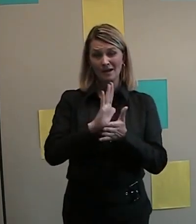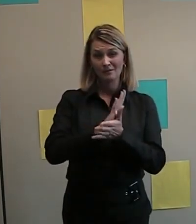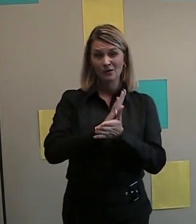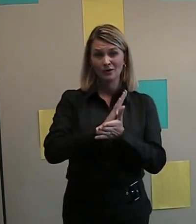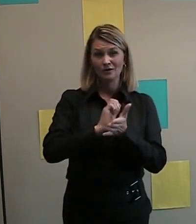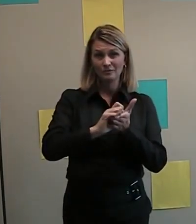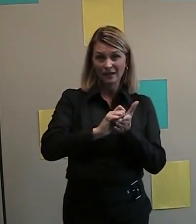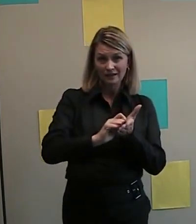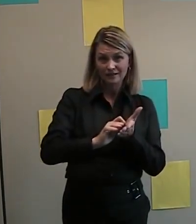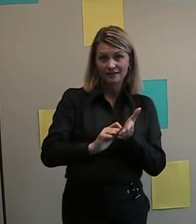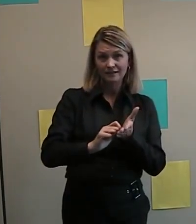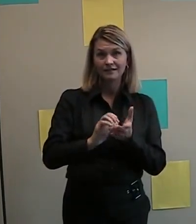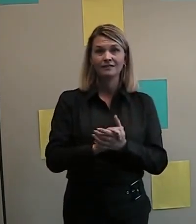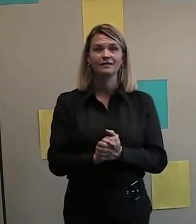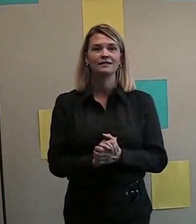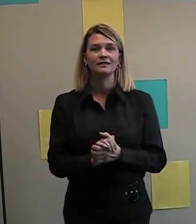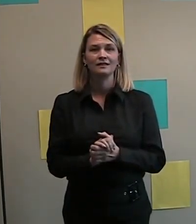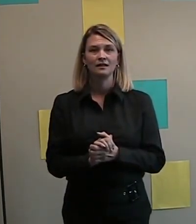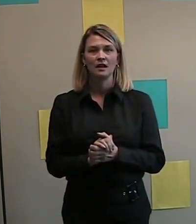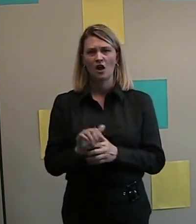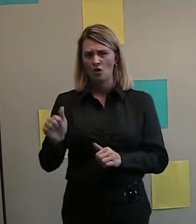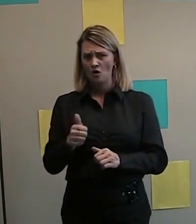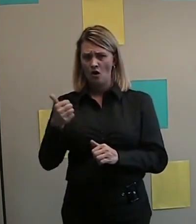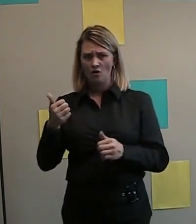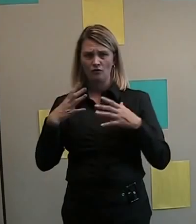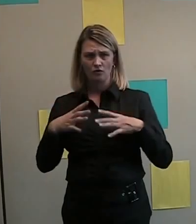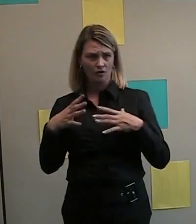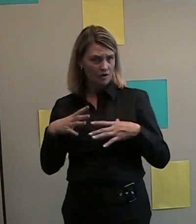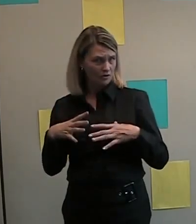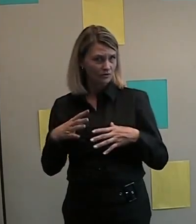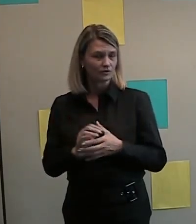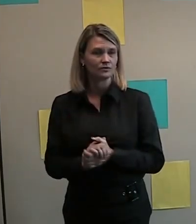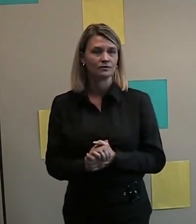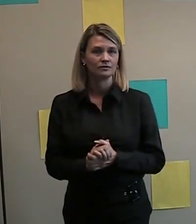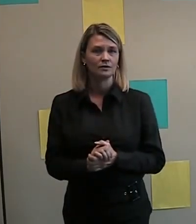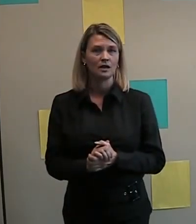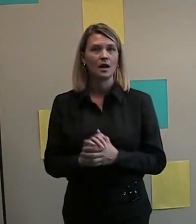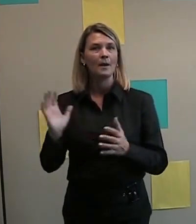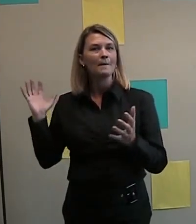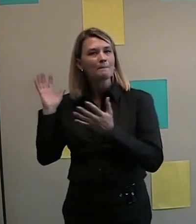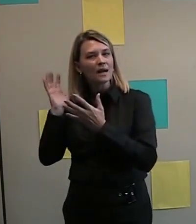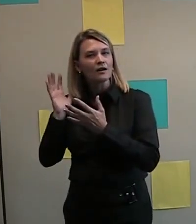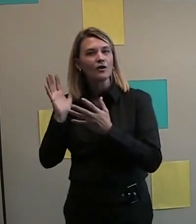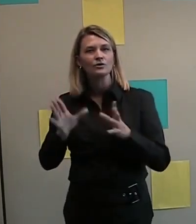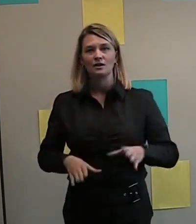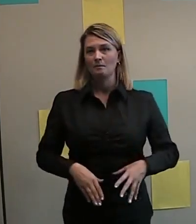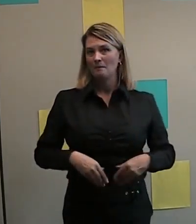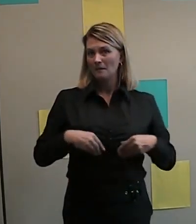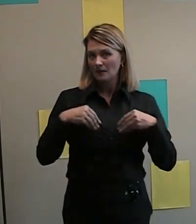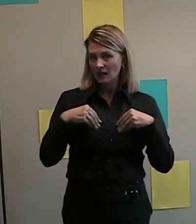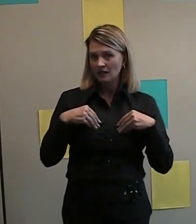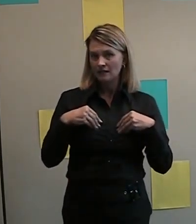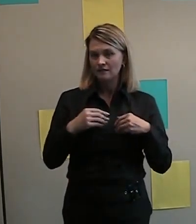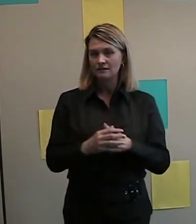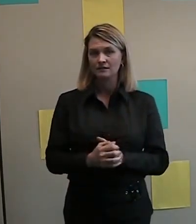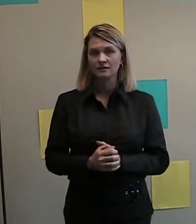extra clothing, pillows, blankets, hygiene